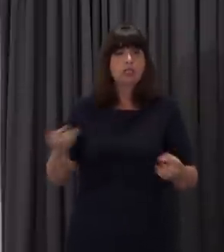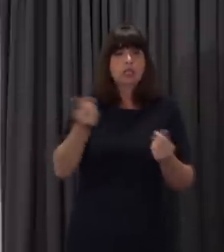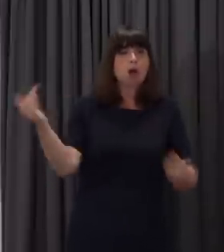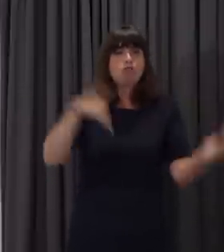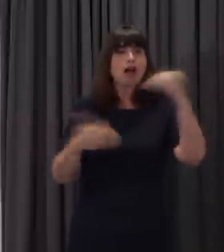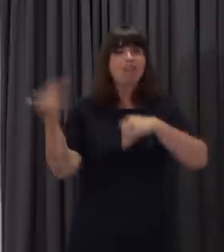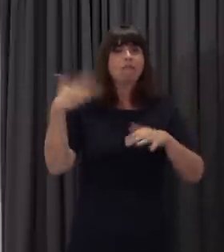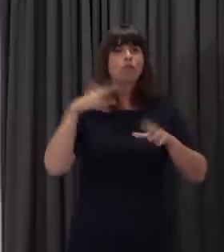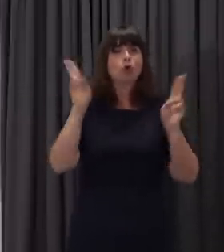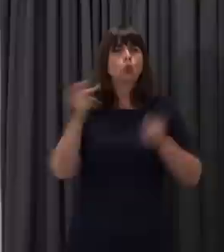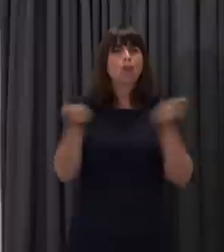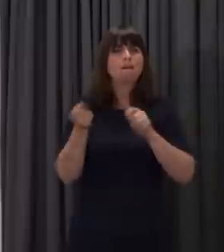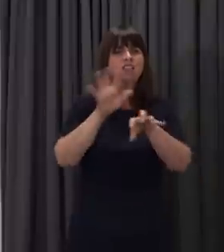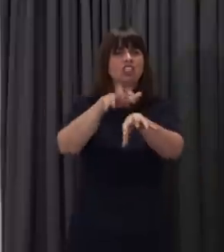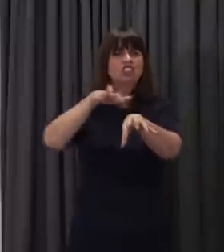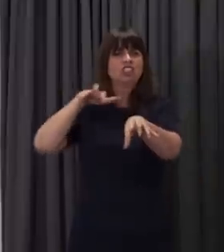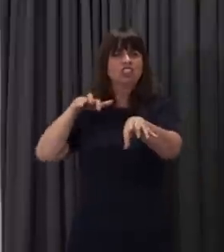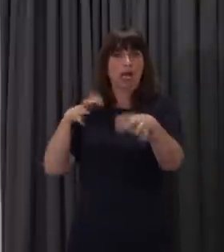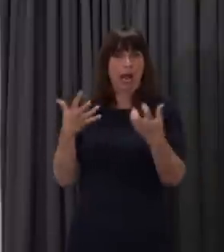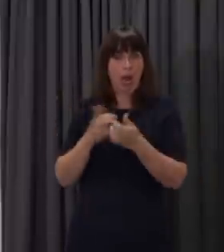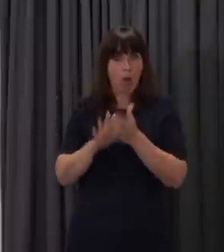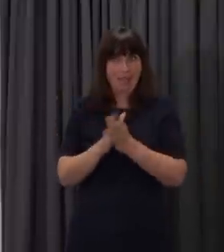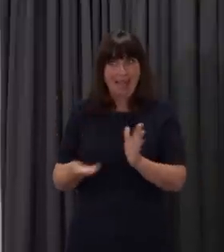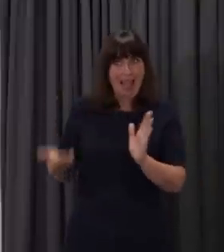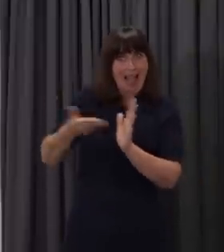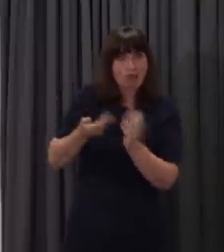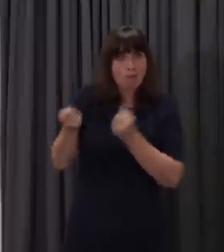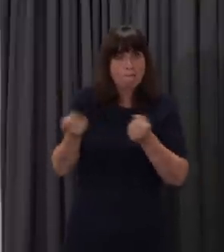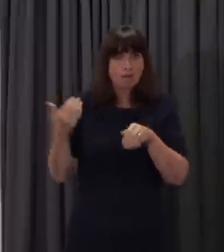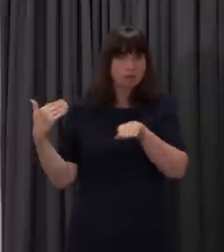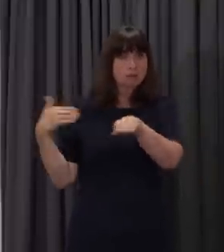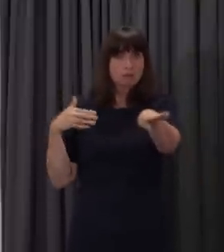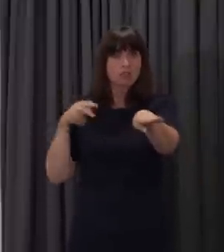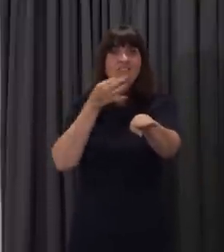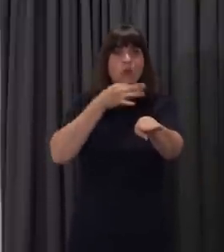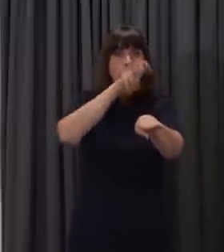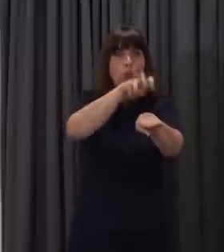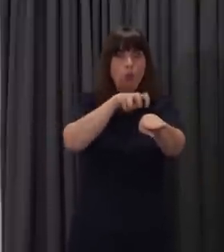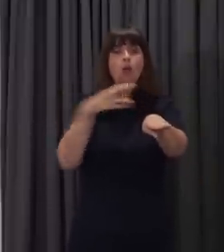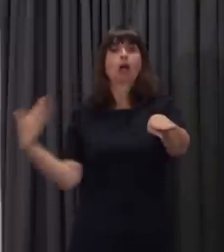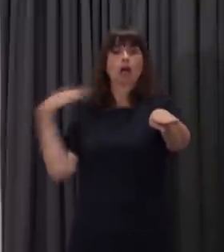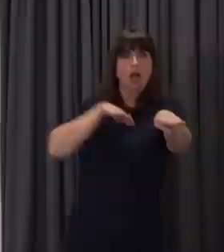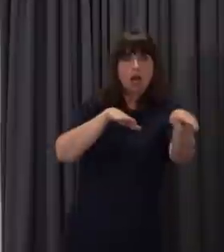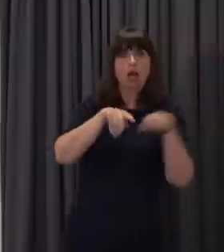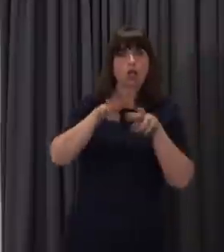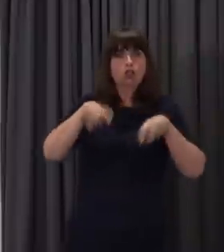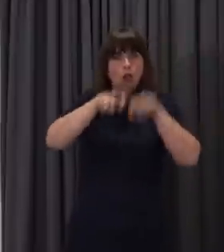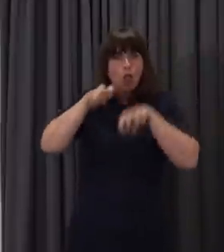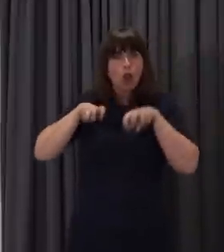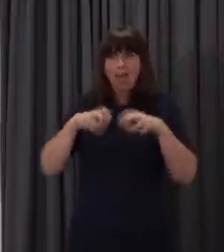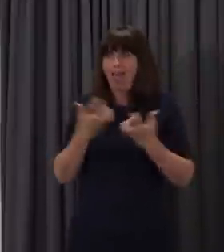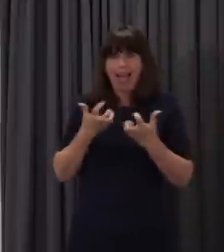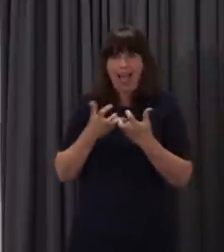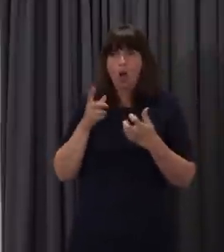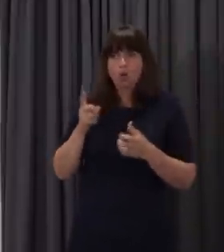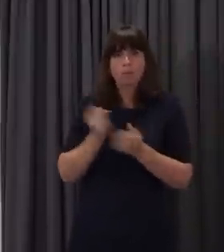will also be needed. Is there anything that local authorities will get to assist them to put these sort of new measures in place to make sure that